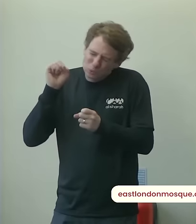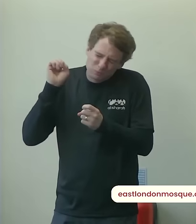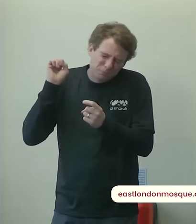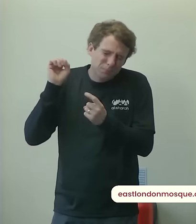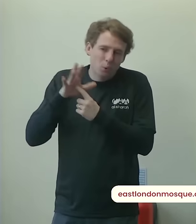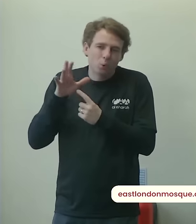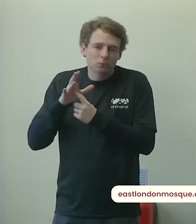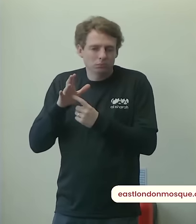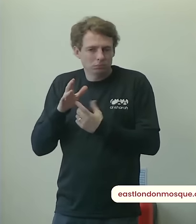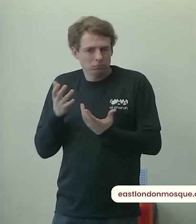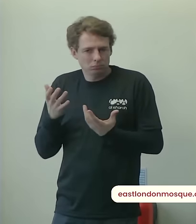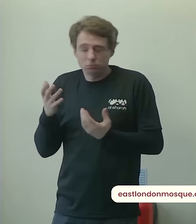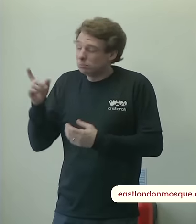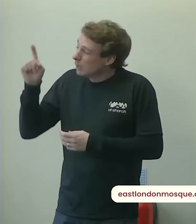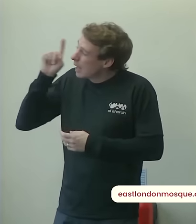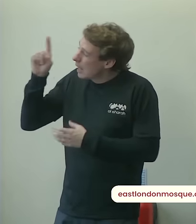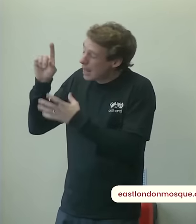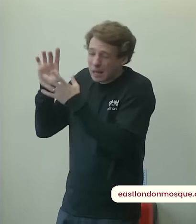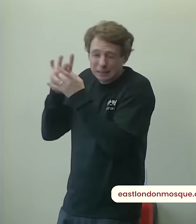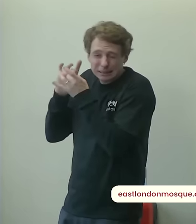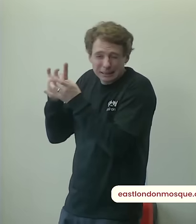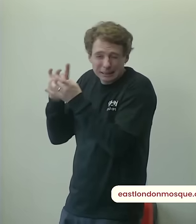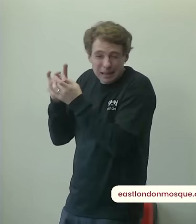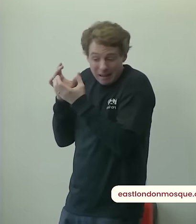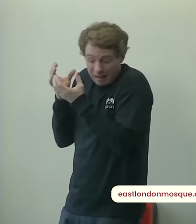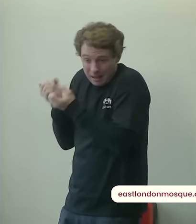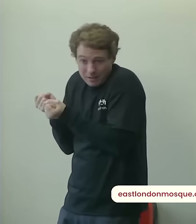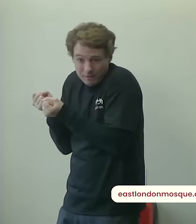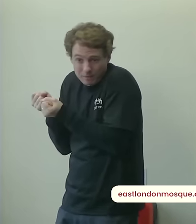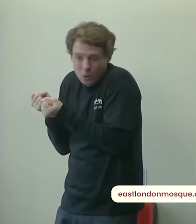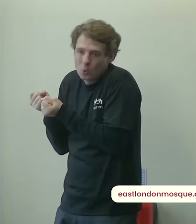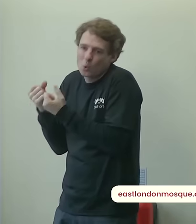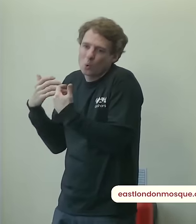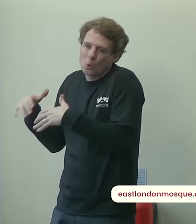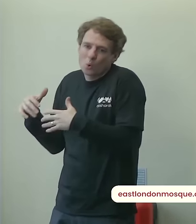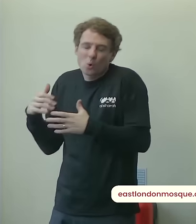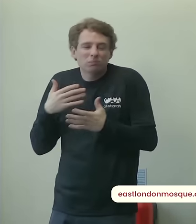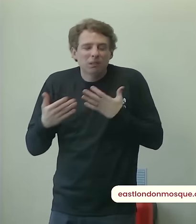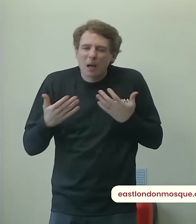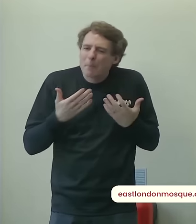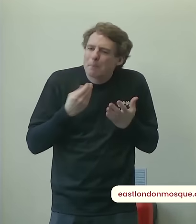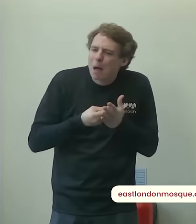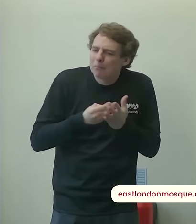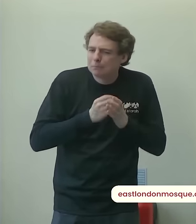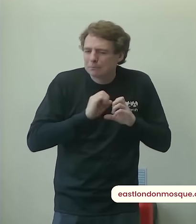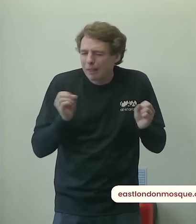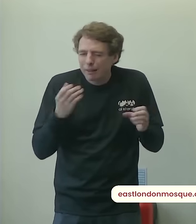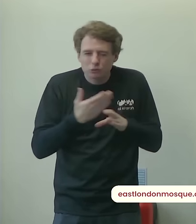and i don't have anything in this world i have still succeeded because i have a connection with allah allahumma